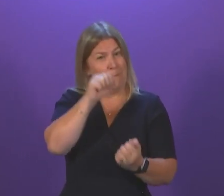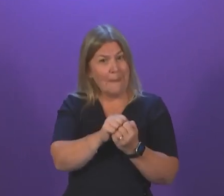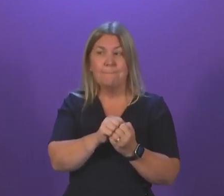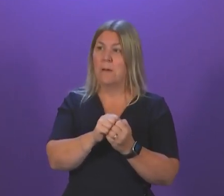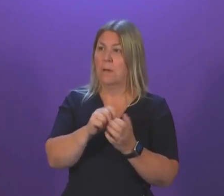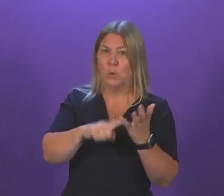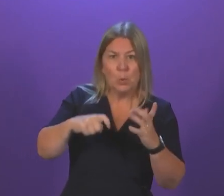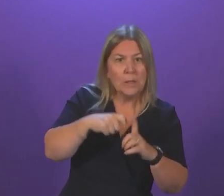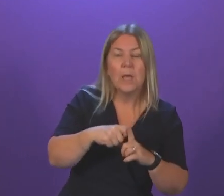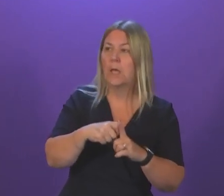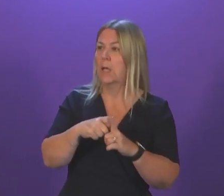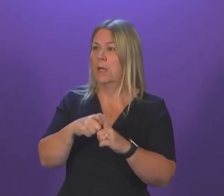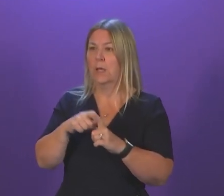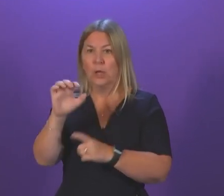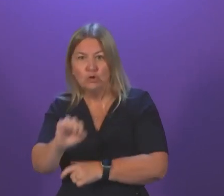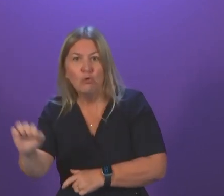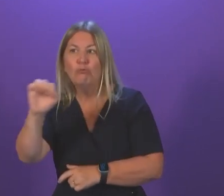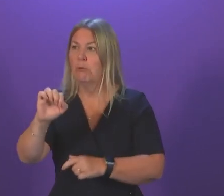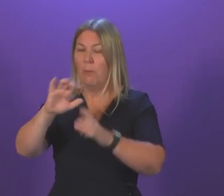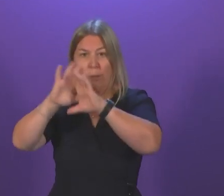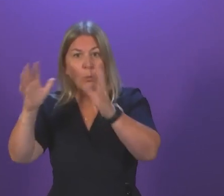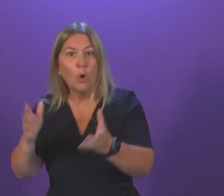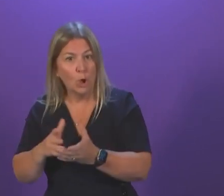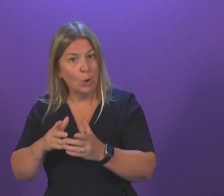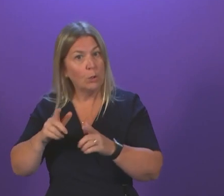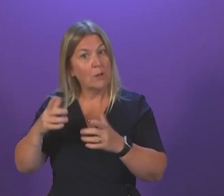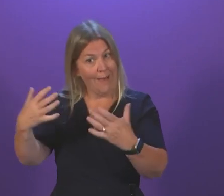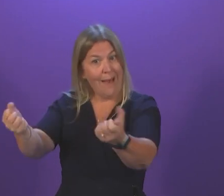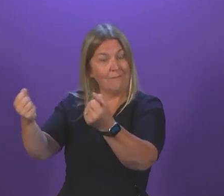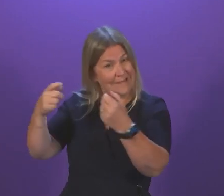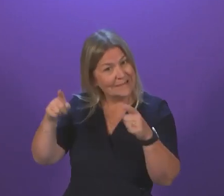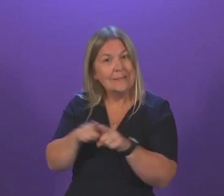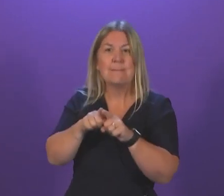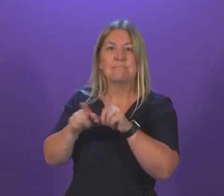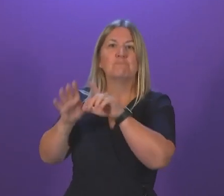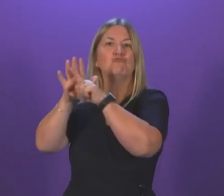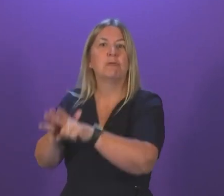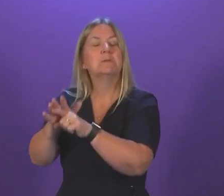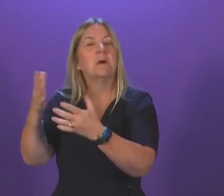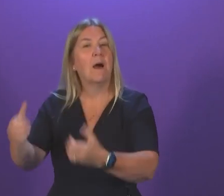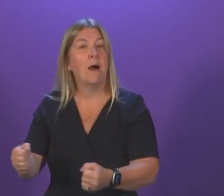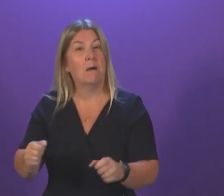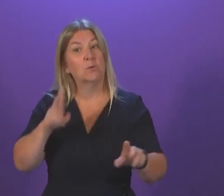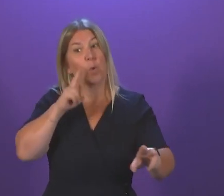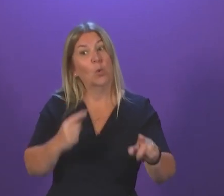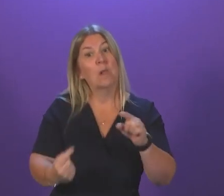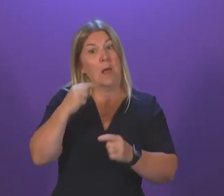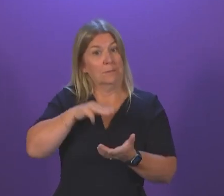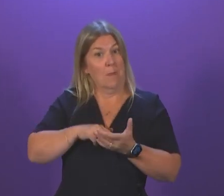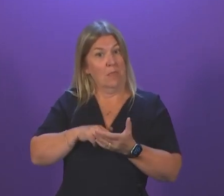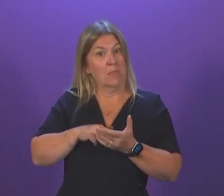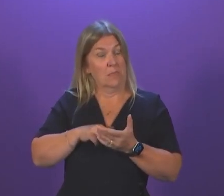and the world are struggling with this pressure in similar ways. So if we look at the last month for which we have full figures